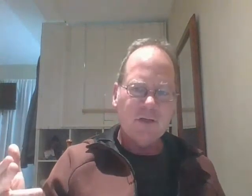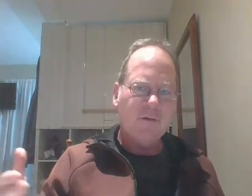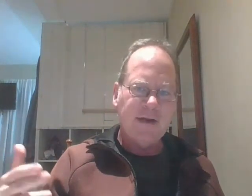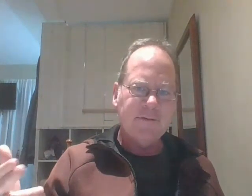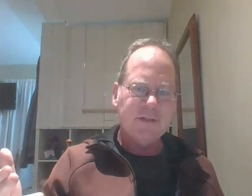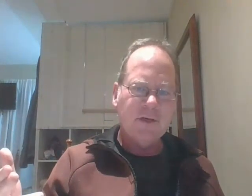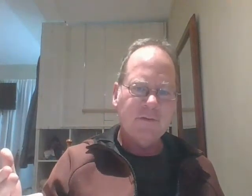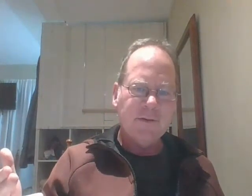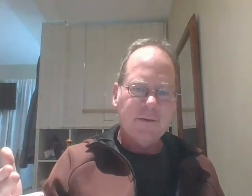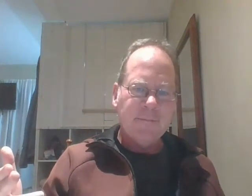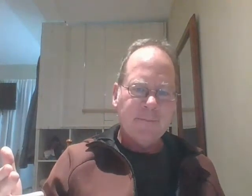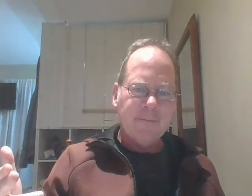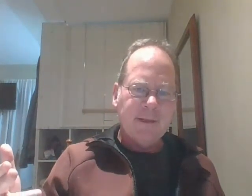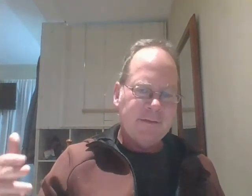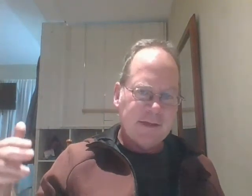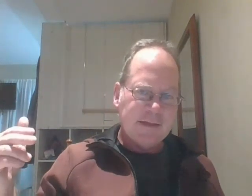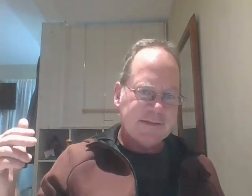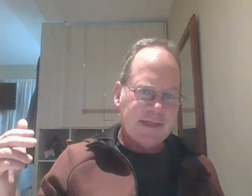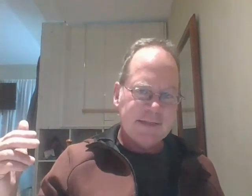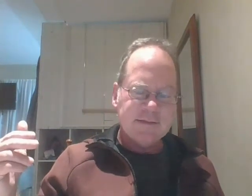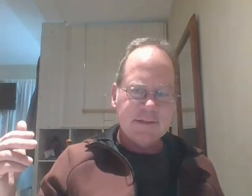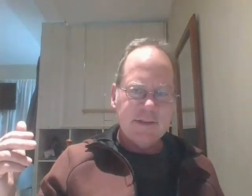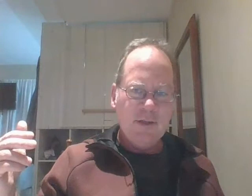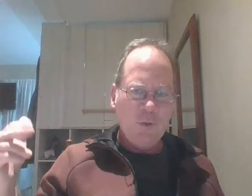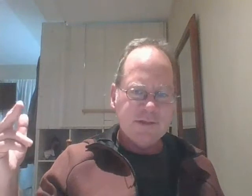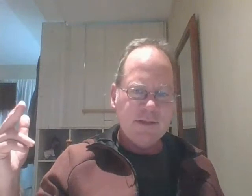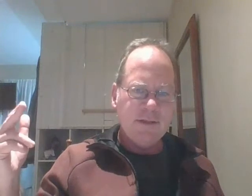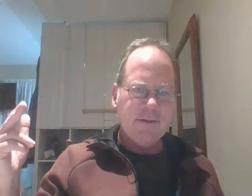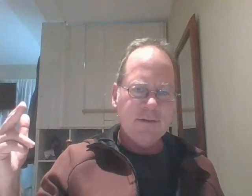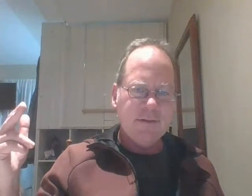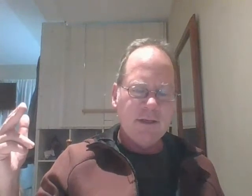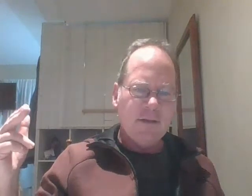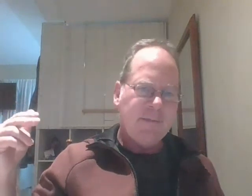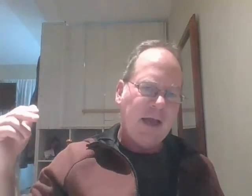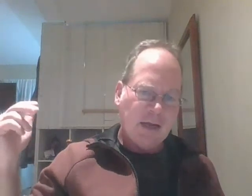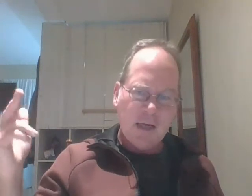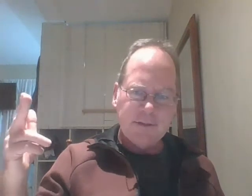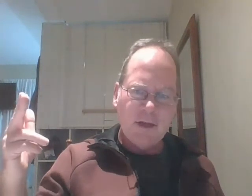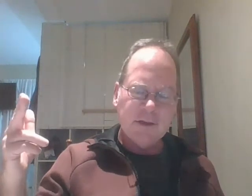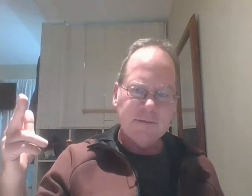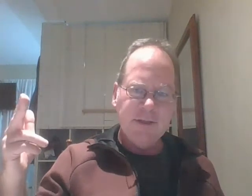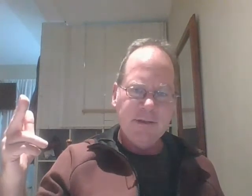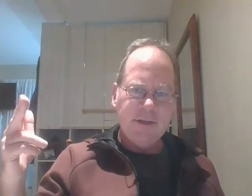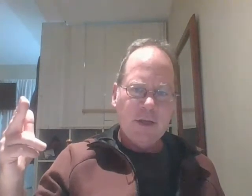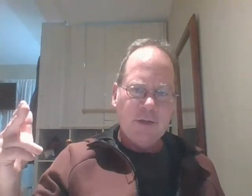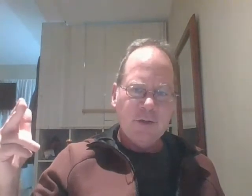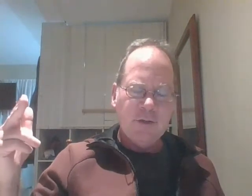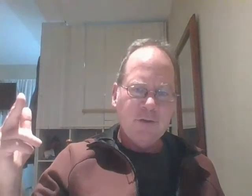or five years ago in the united states it wasn't maybe not common knowledge but you knew